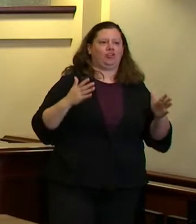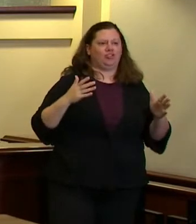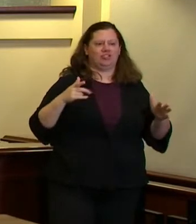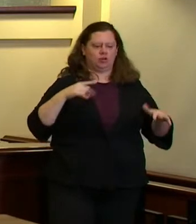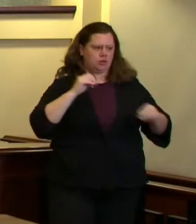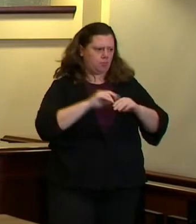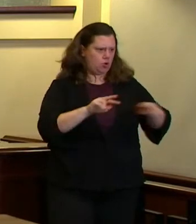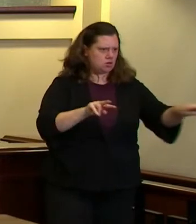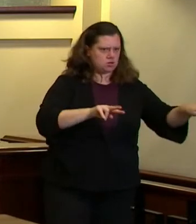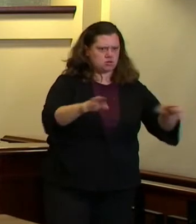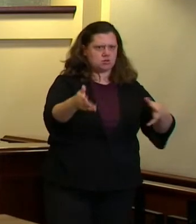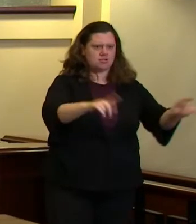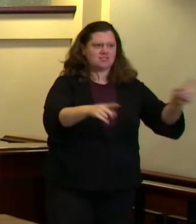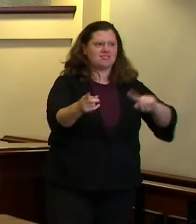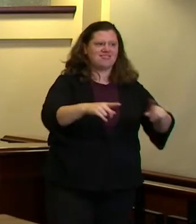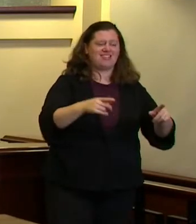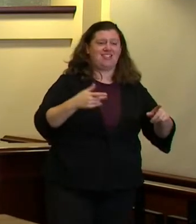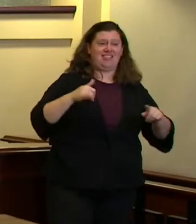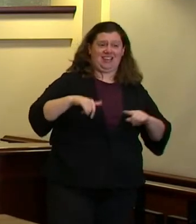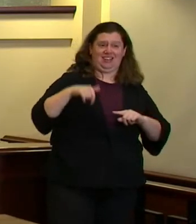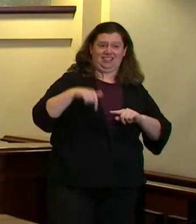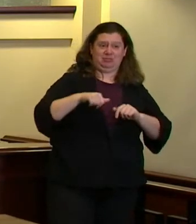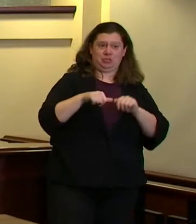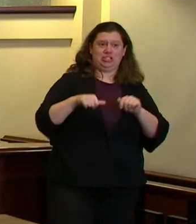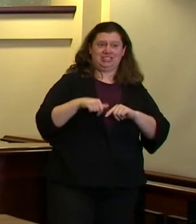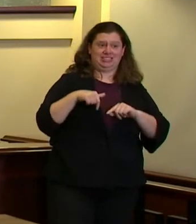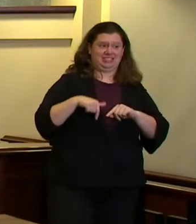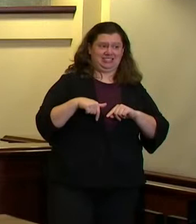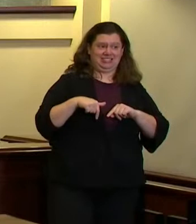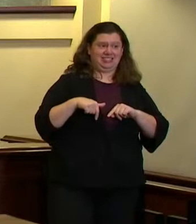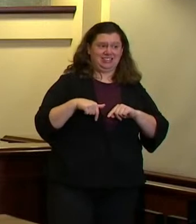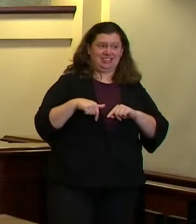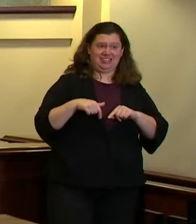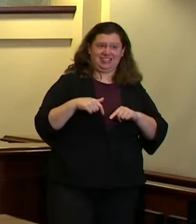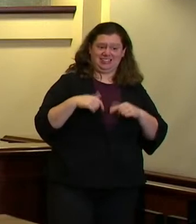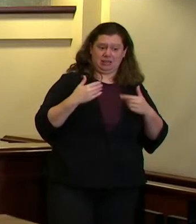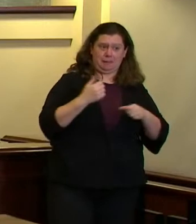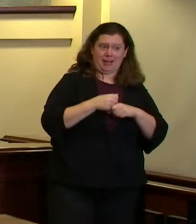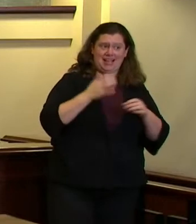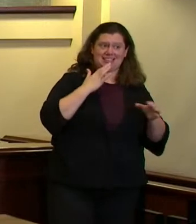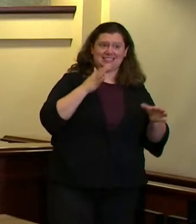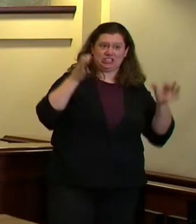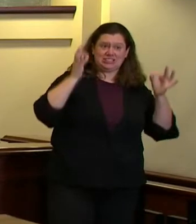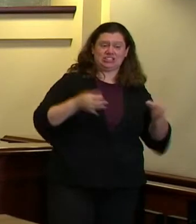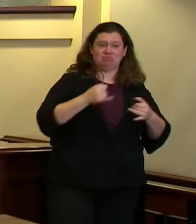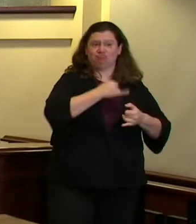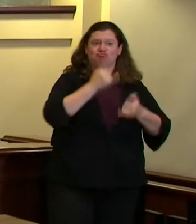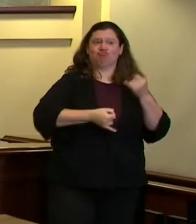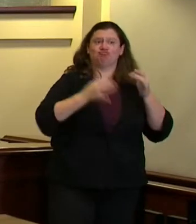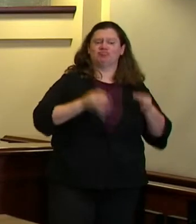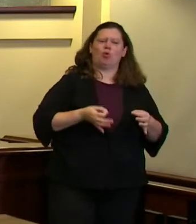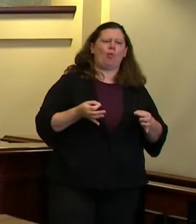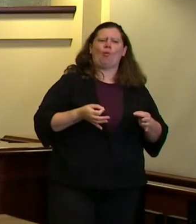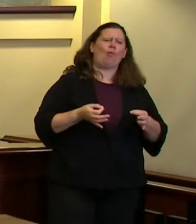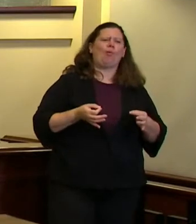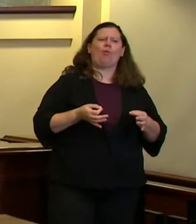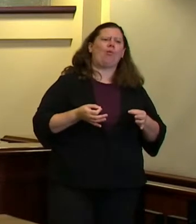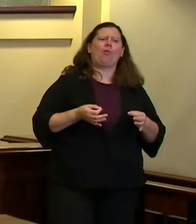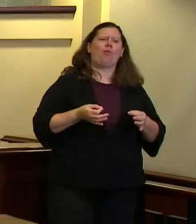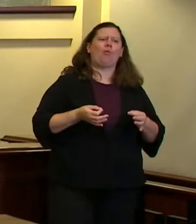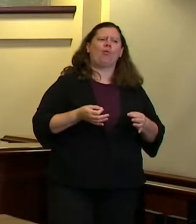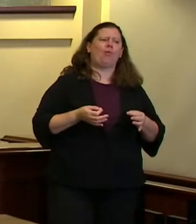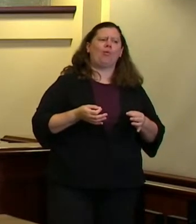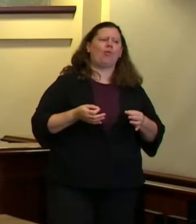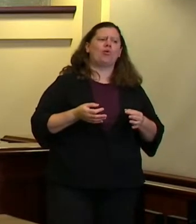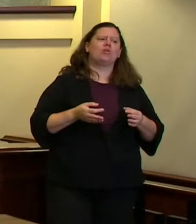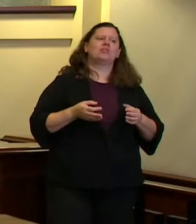director doesn't necessarily call the shots within each of those bureaus about how resources are deployed or operationally